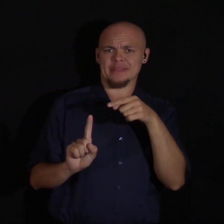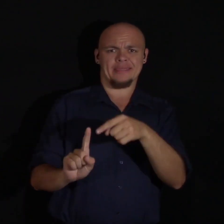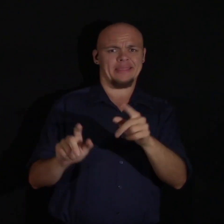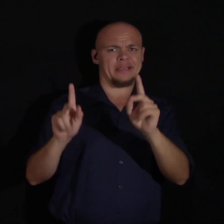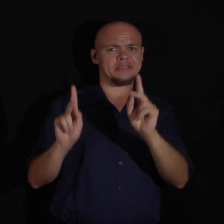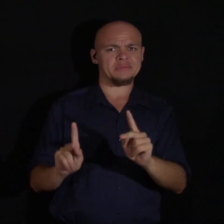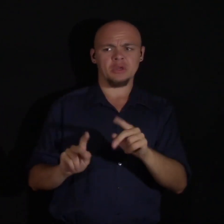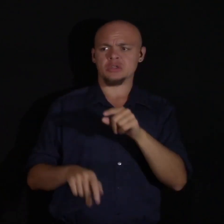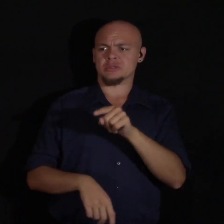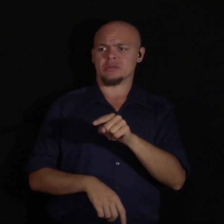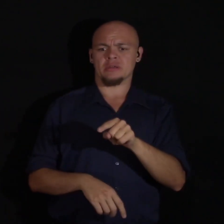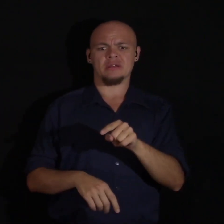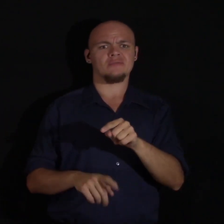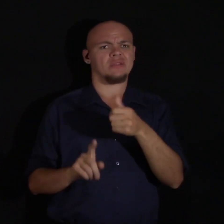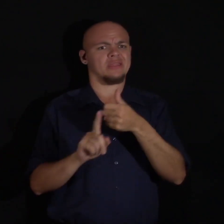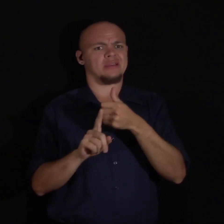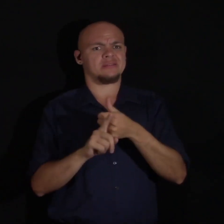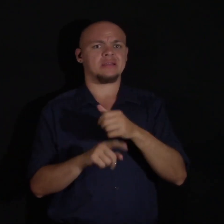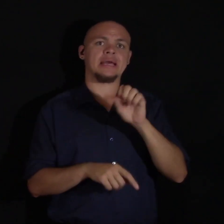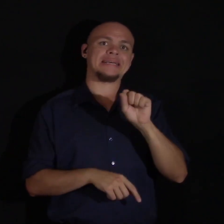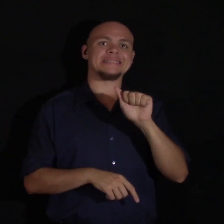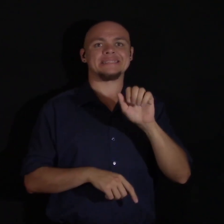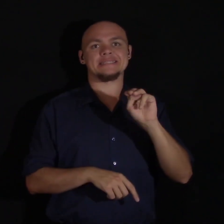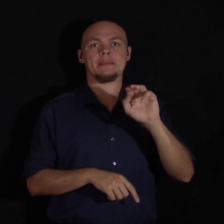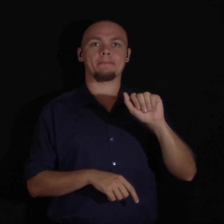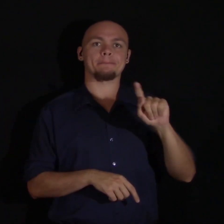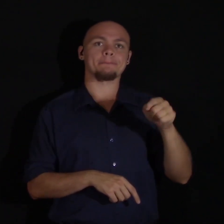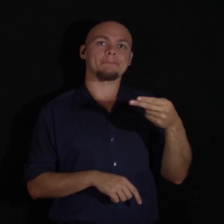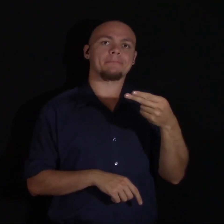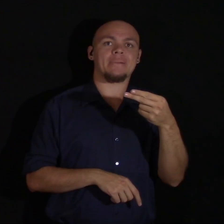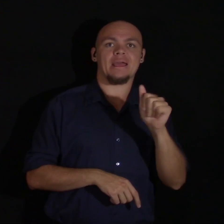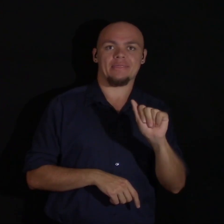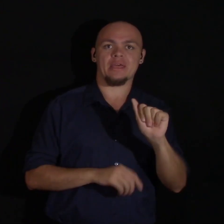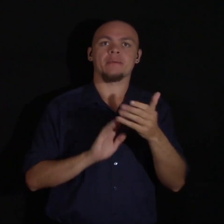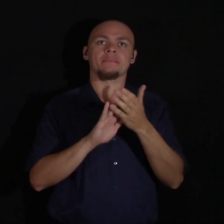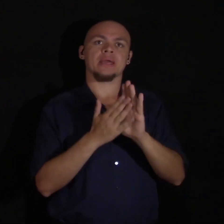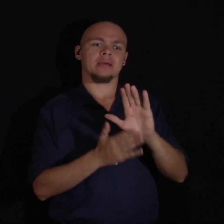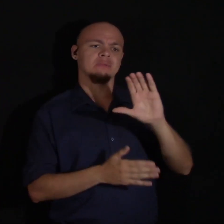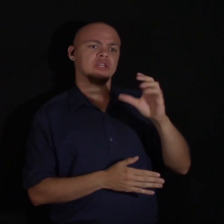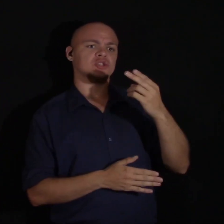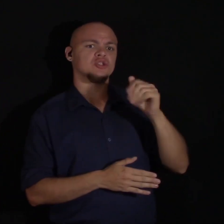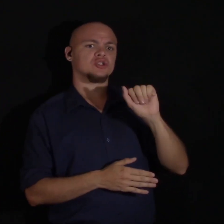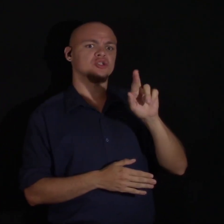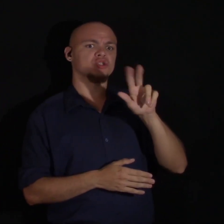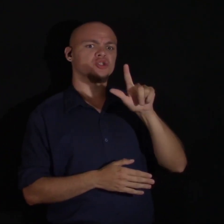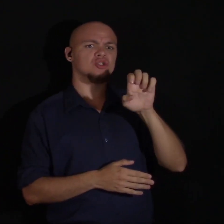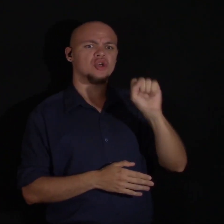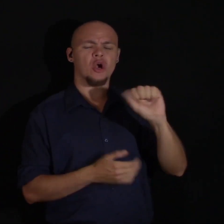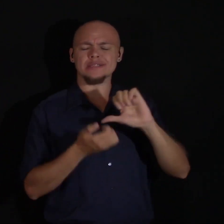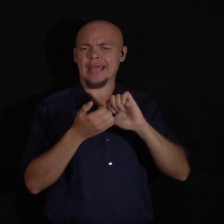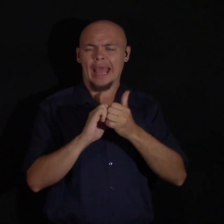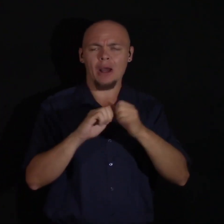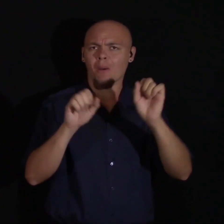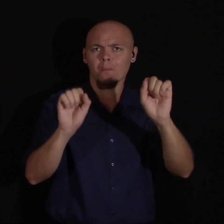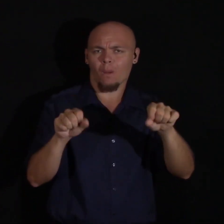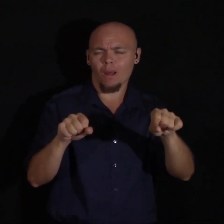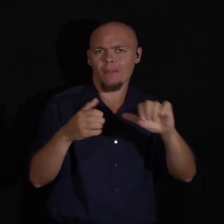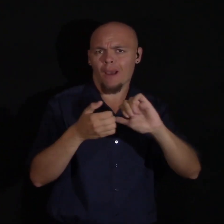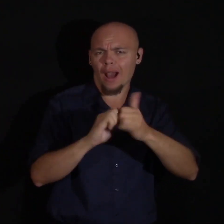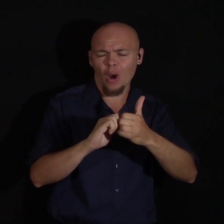person to go from being Samantha Kate Hobman to being Charles Francis Hobman? How is that even possible?